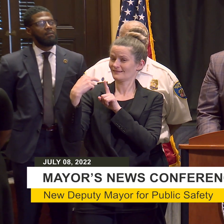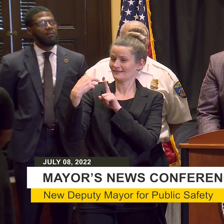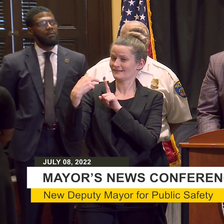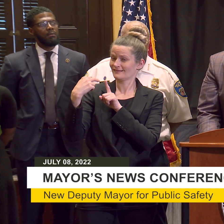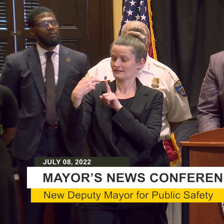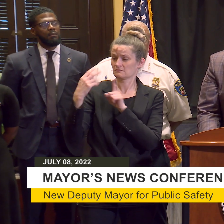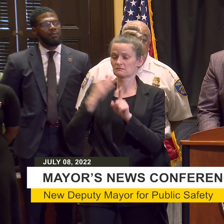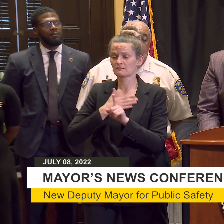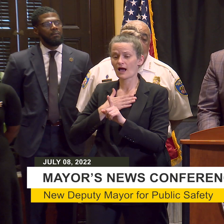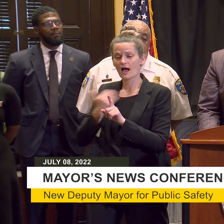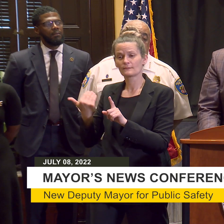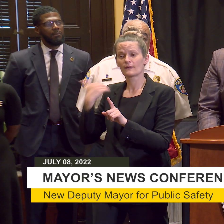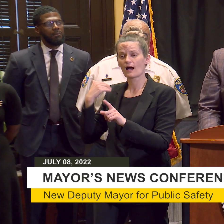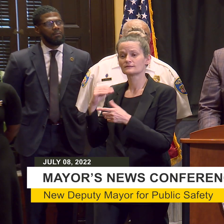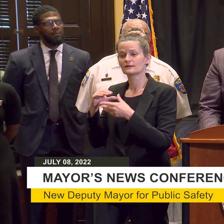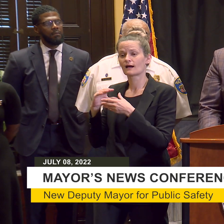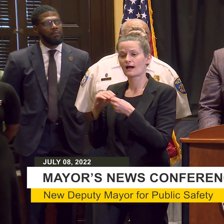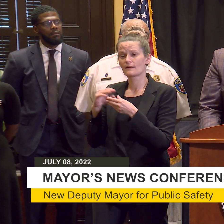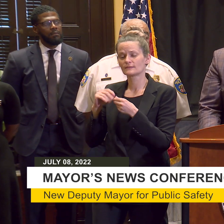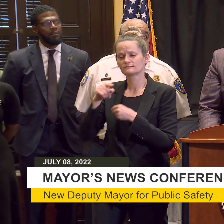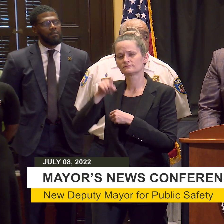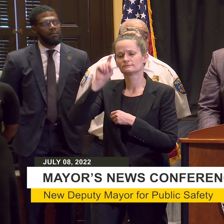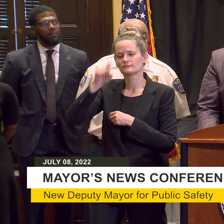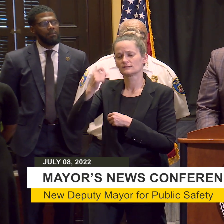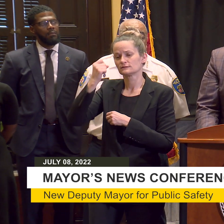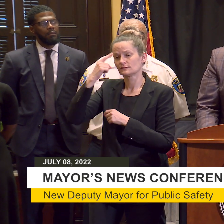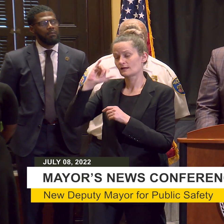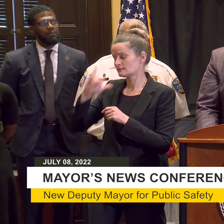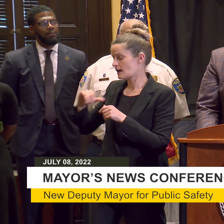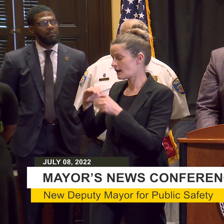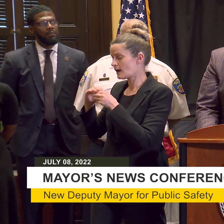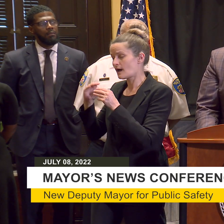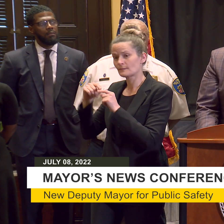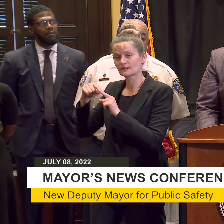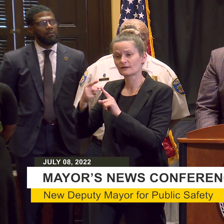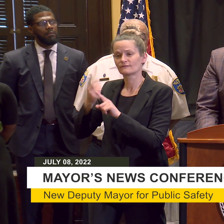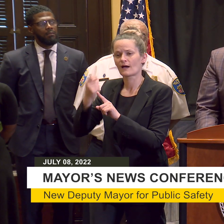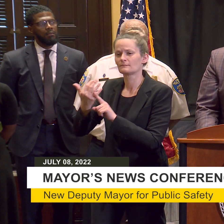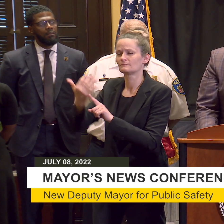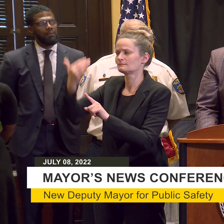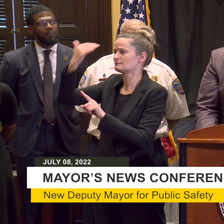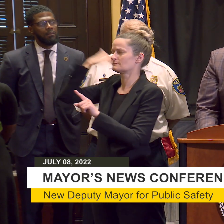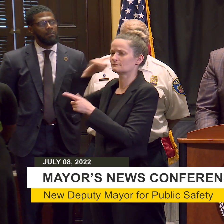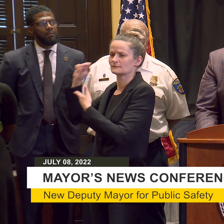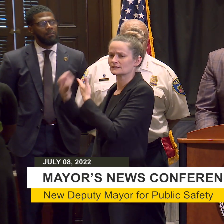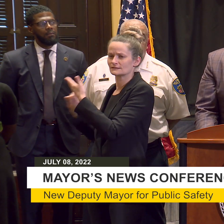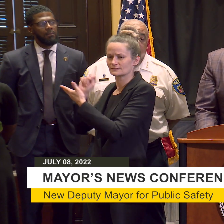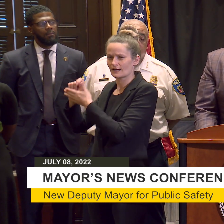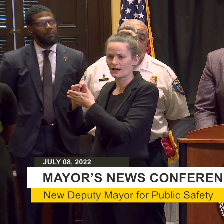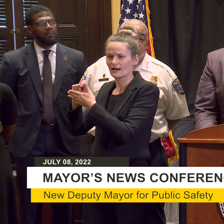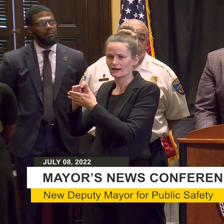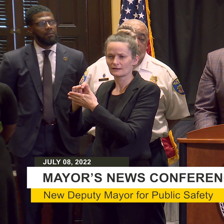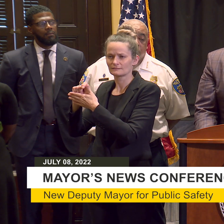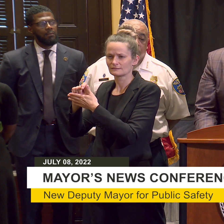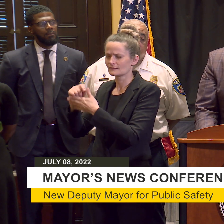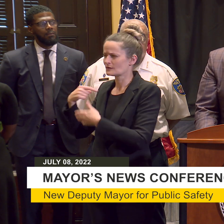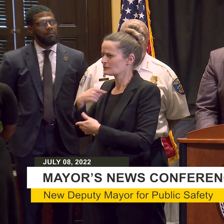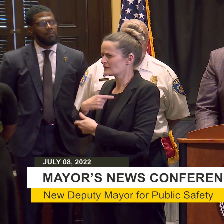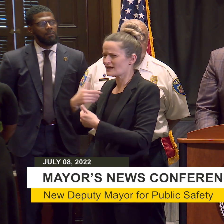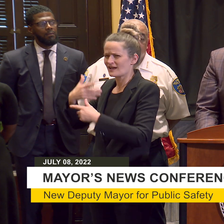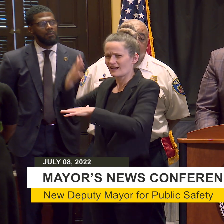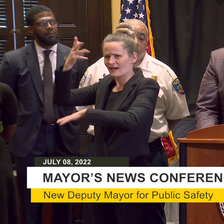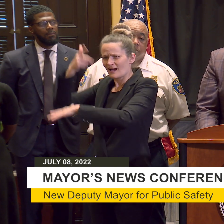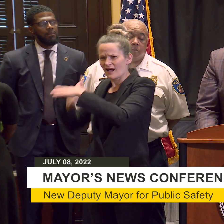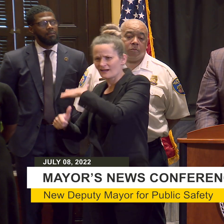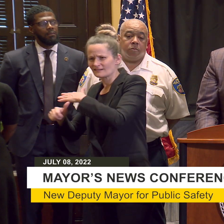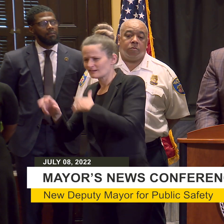You have to understand, I come from a time where we went under 200 homicides and I get upset when I see the pain and